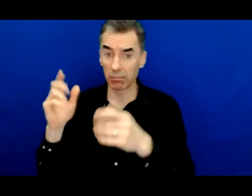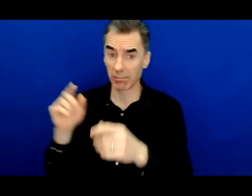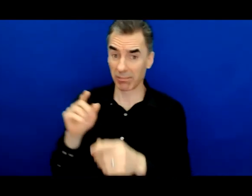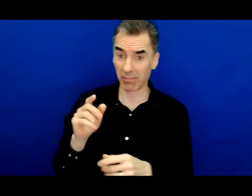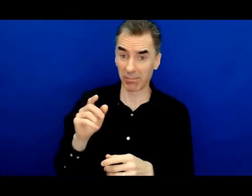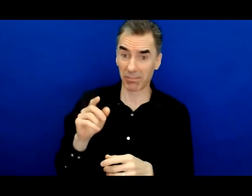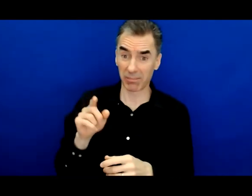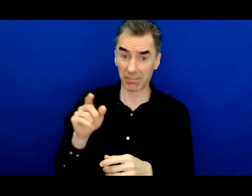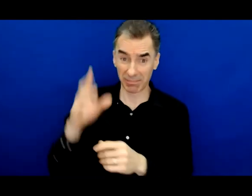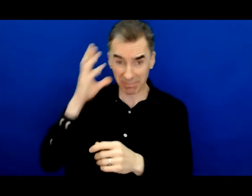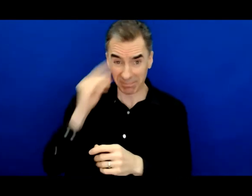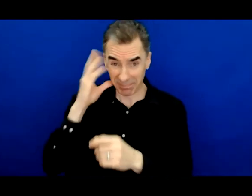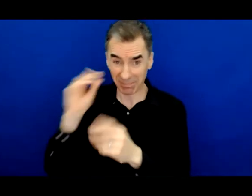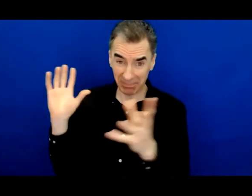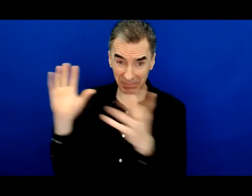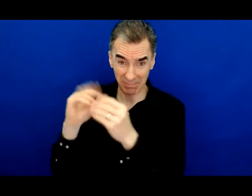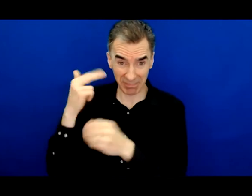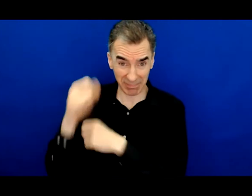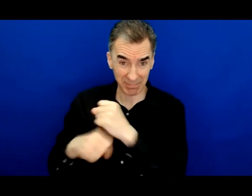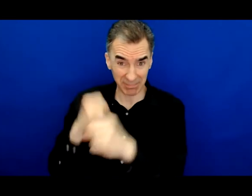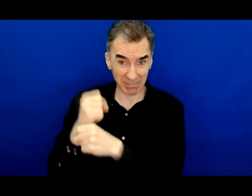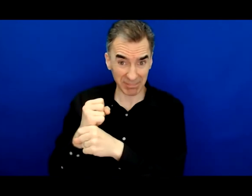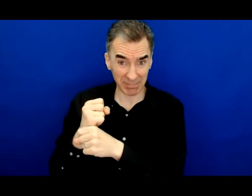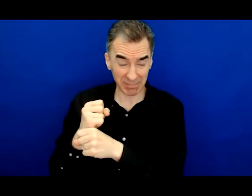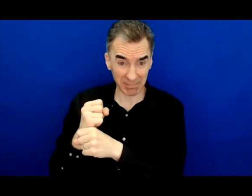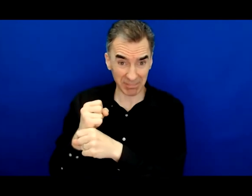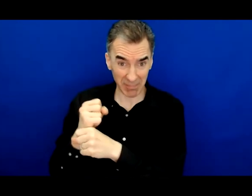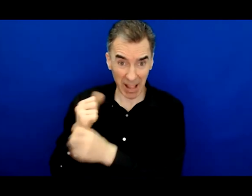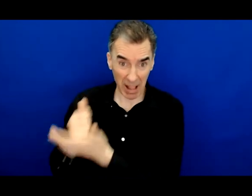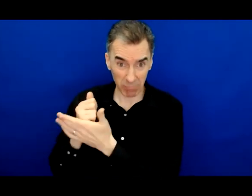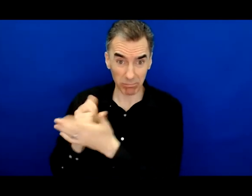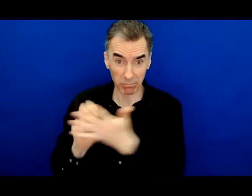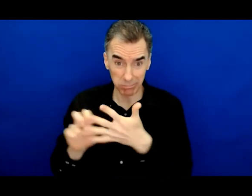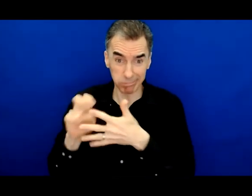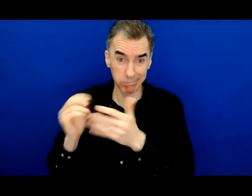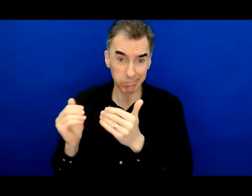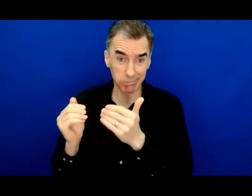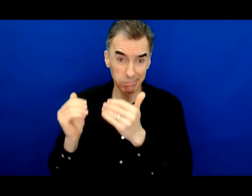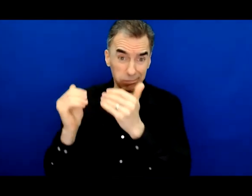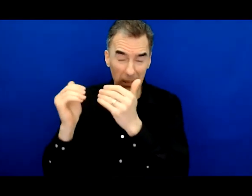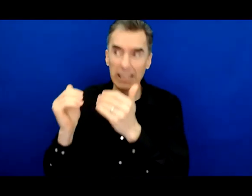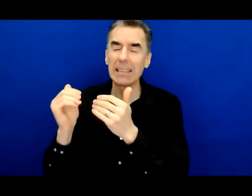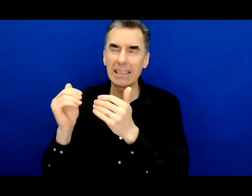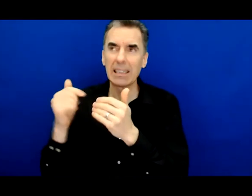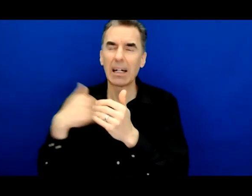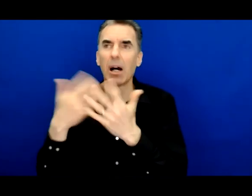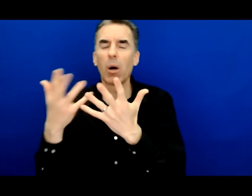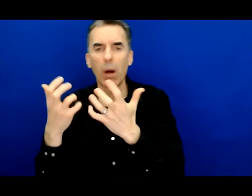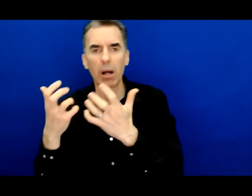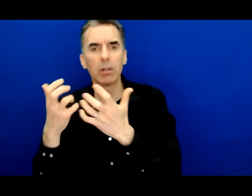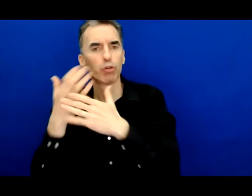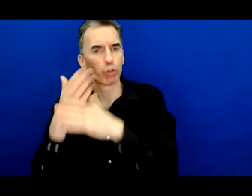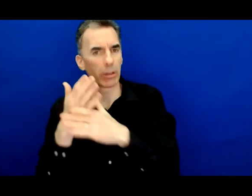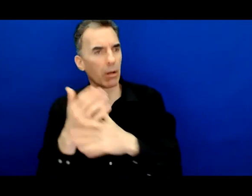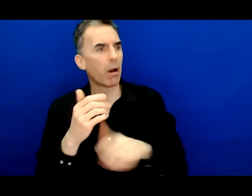time of experiences that led to me being so successful and try to package that and share it with other formerly incarcerated people